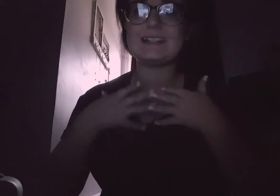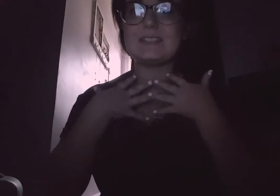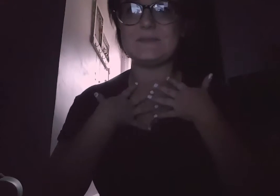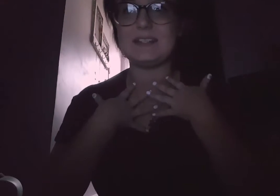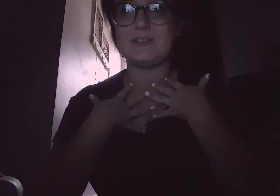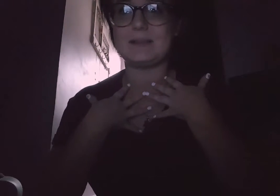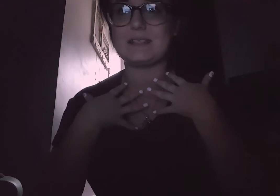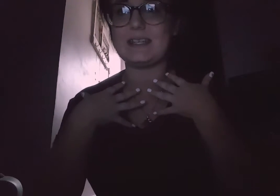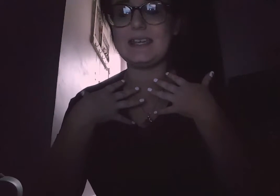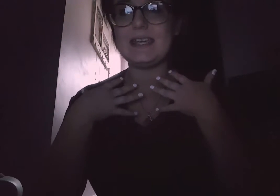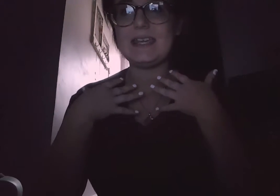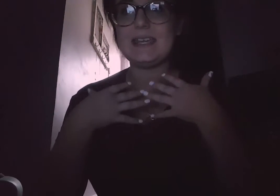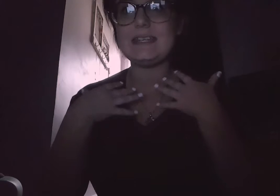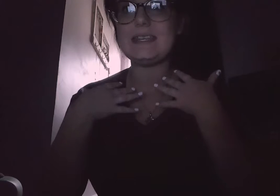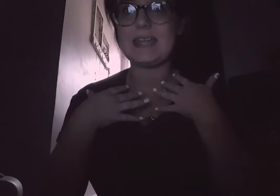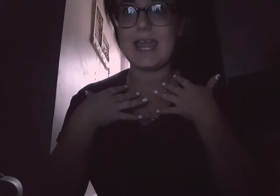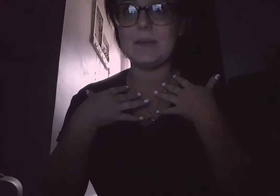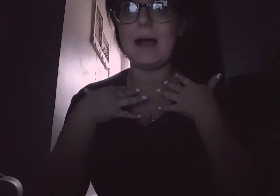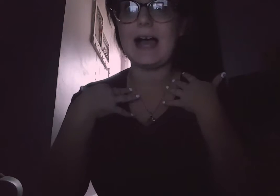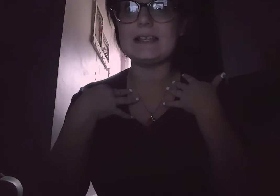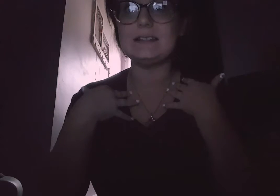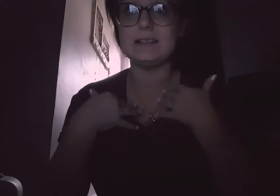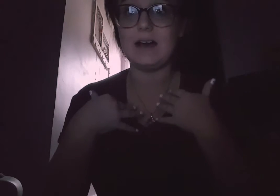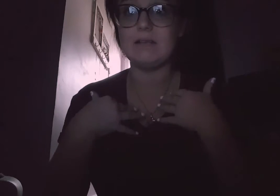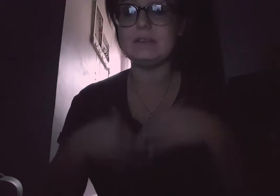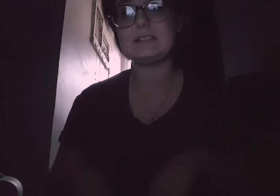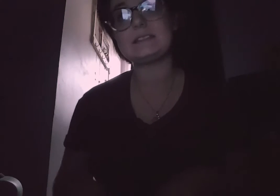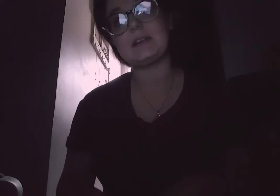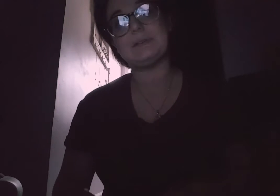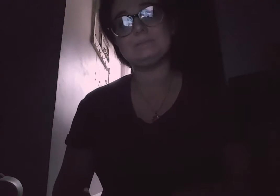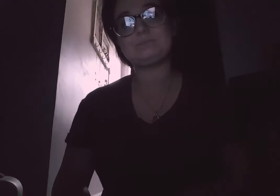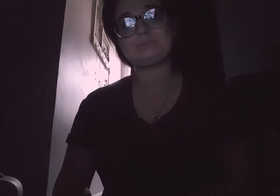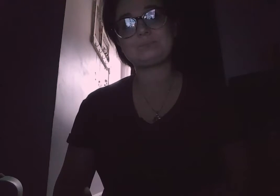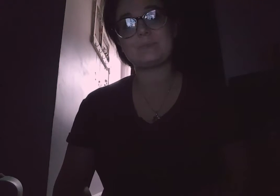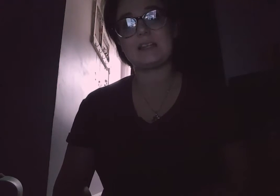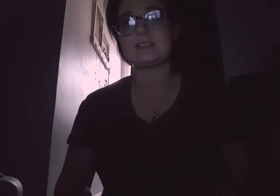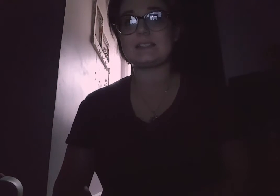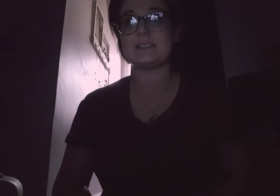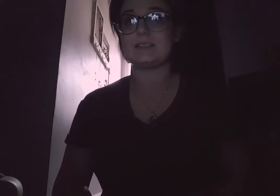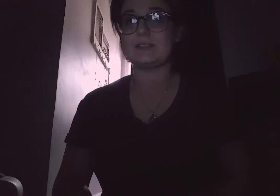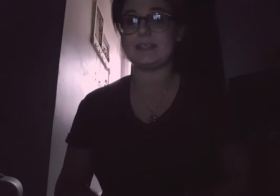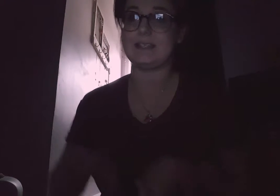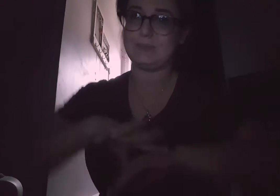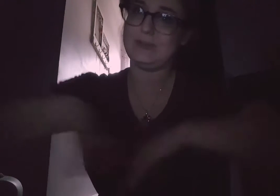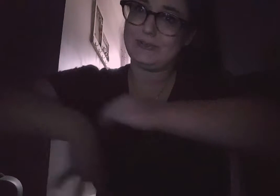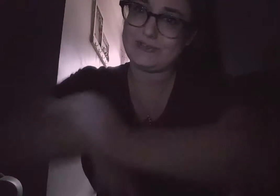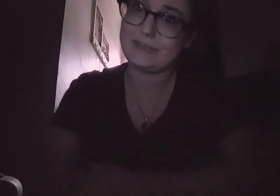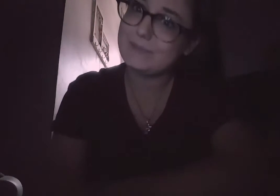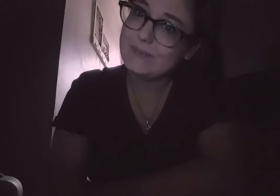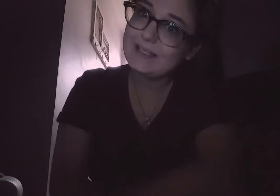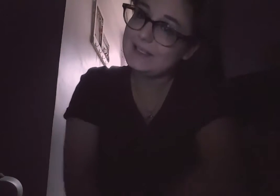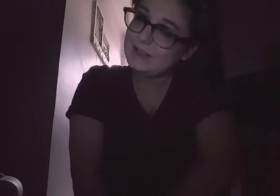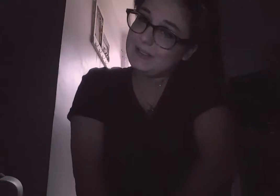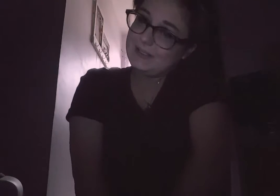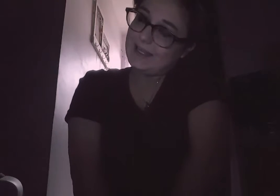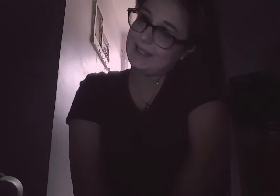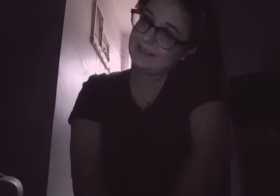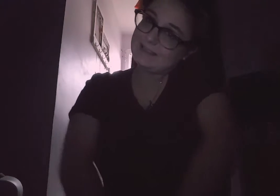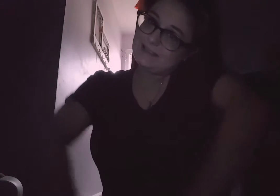Not just video games. Like, any game I love. So, as I said, it's on, like, a computer or something. And,